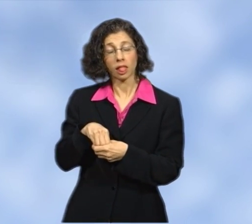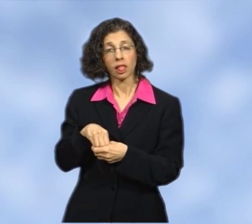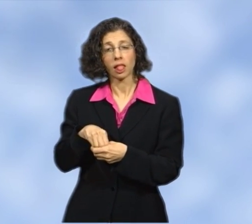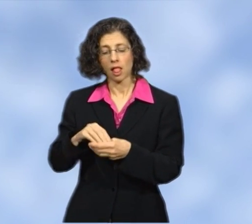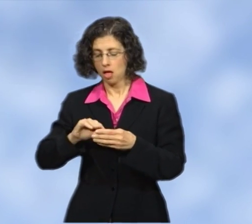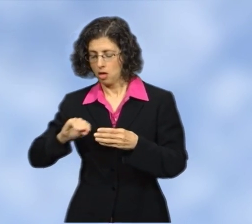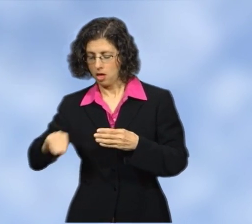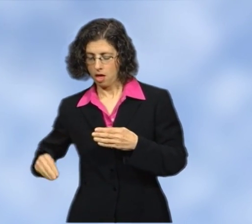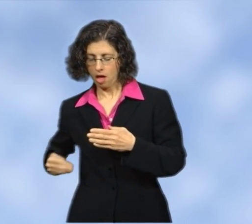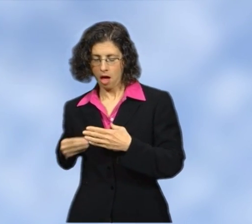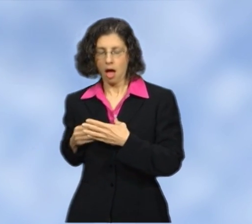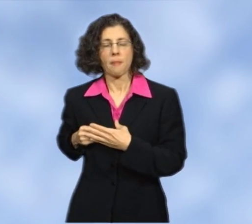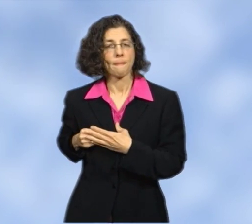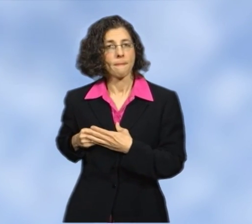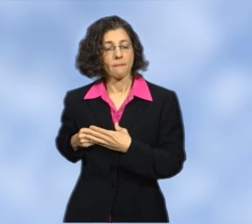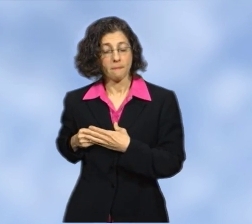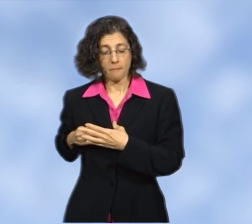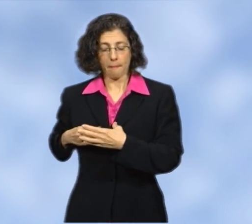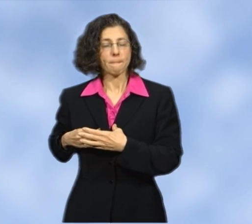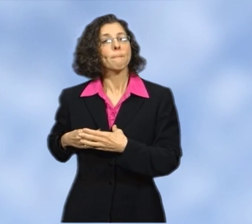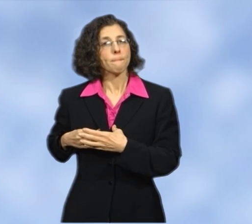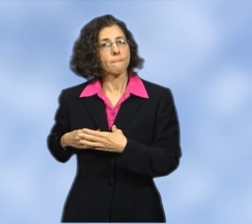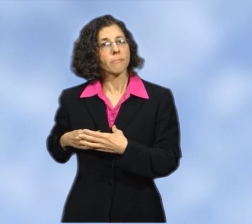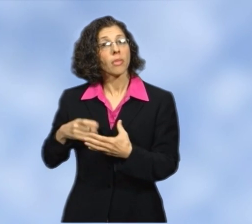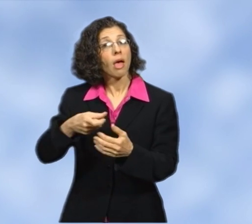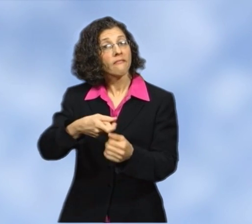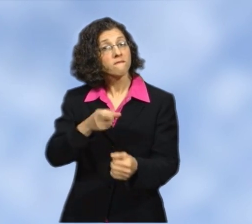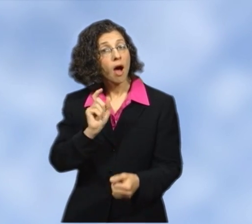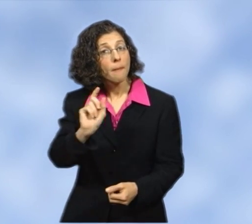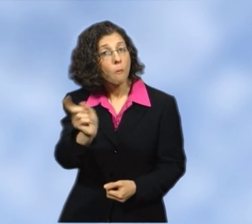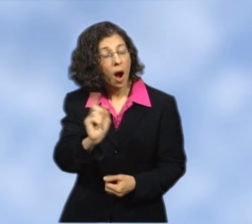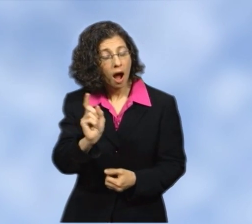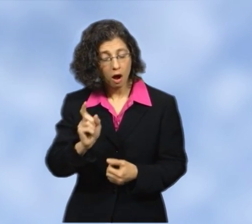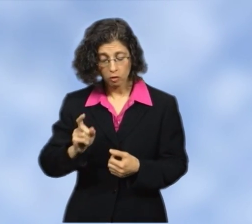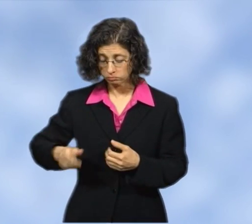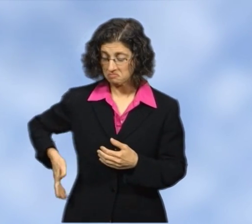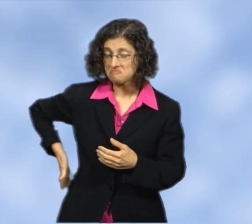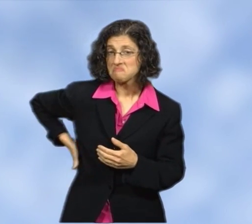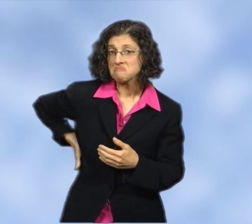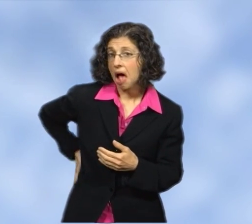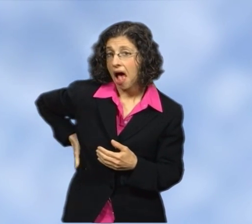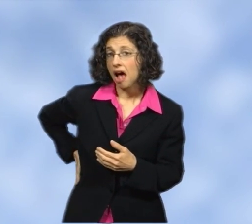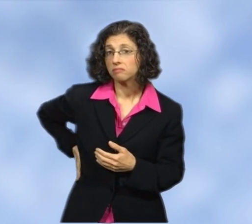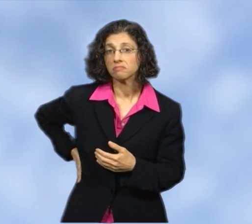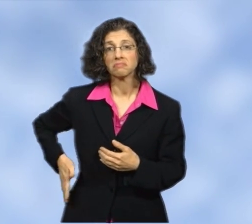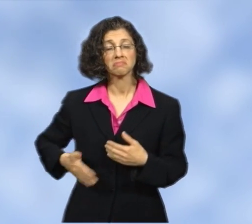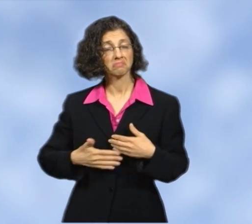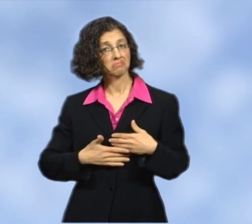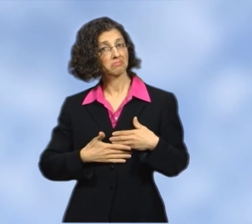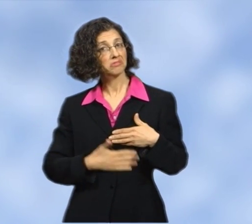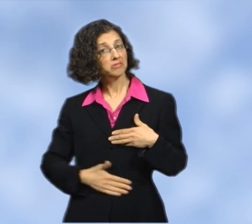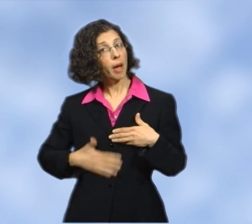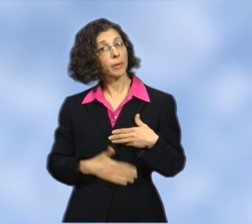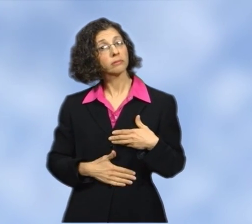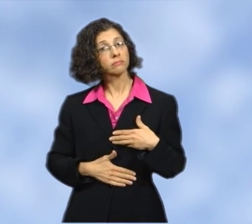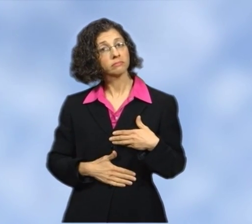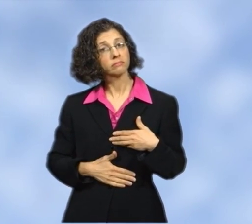taken from her back or stomach to recreate a new